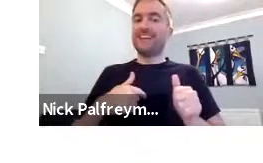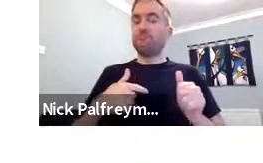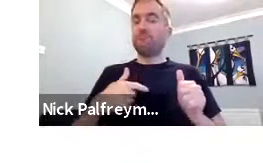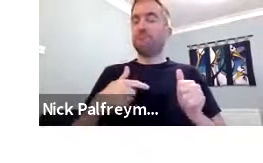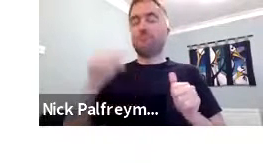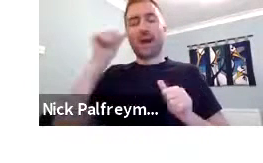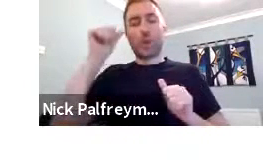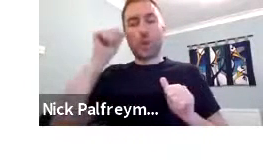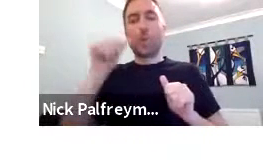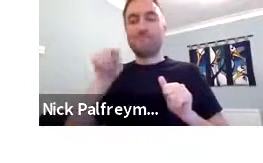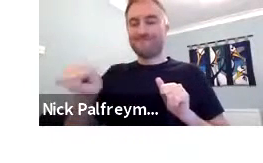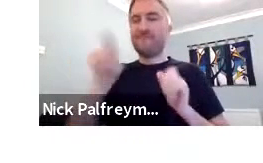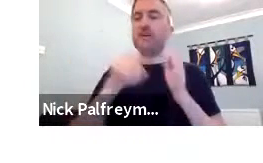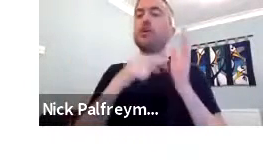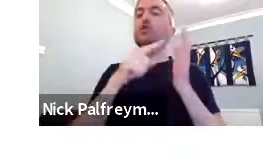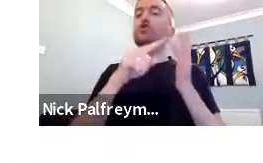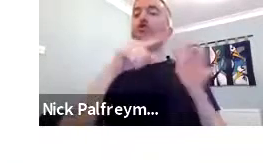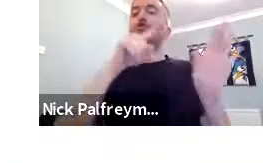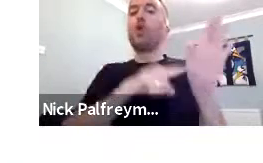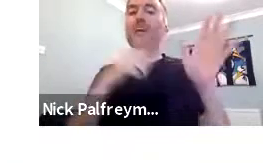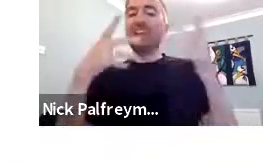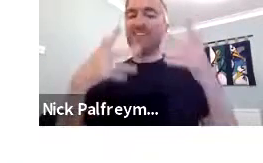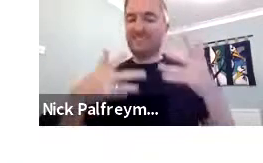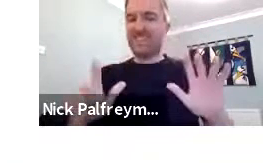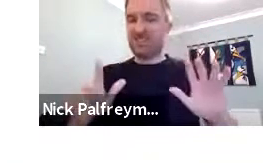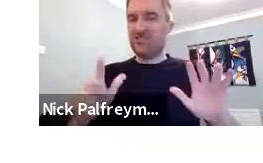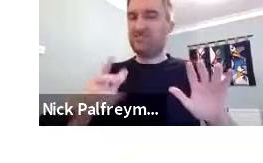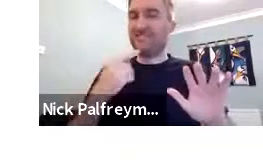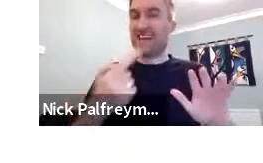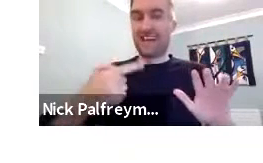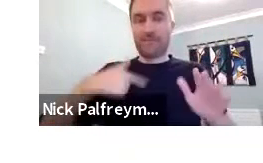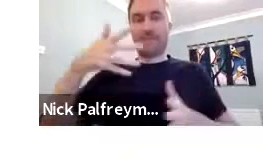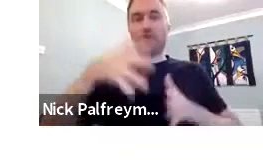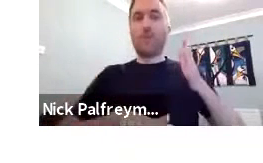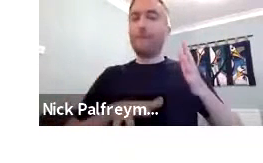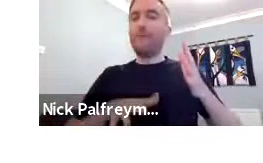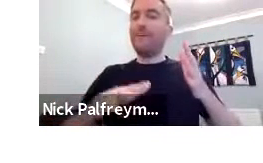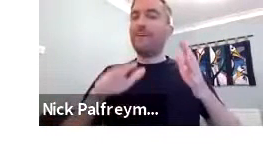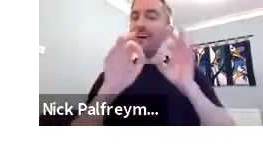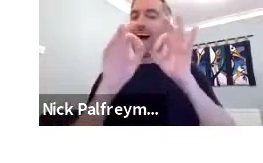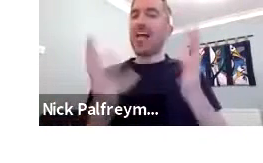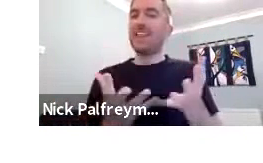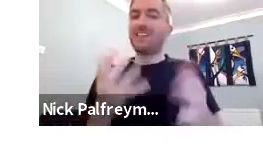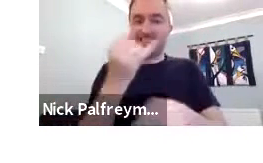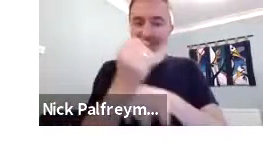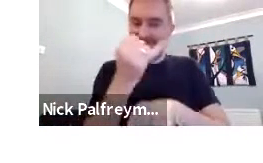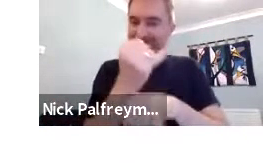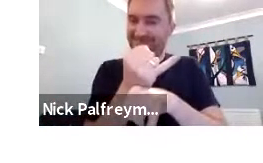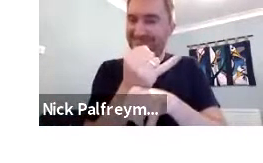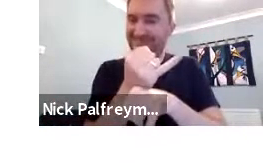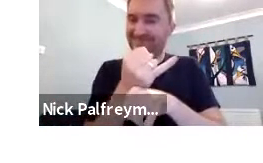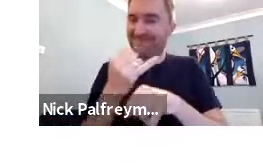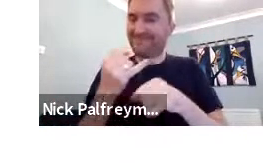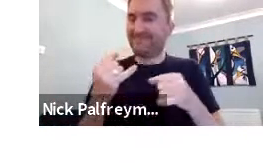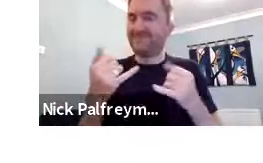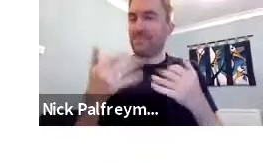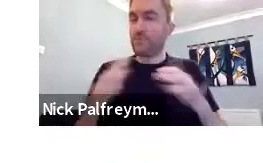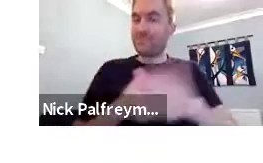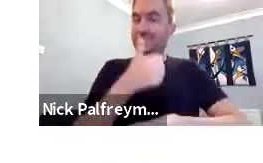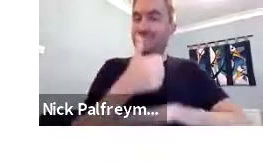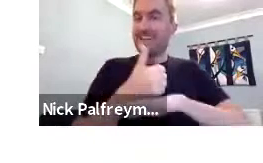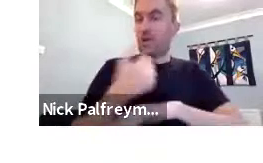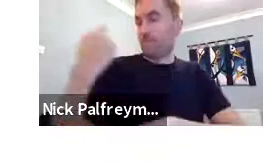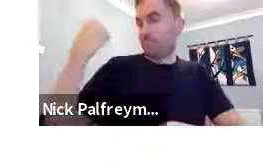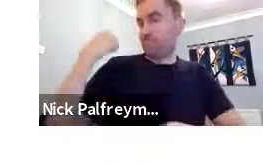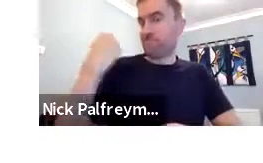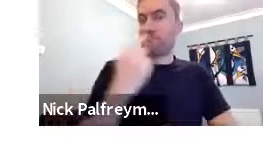But first of all, just a little brief introduction. know Joey has given a little bit of an introduction and explained that I'm from the Islands